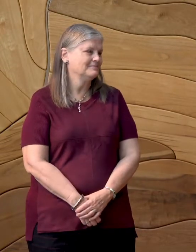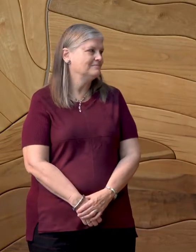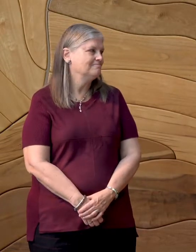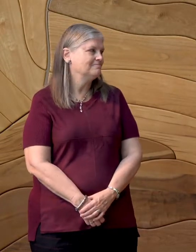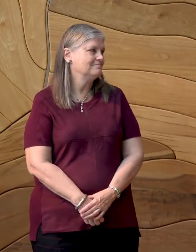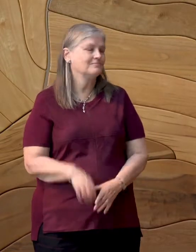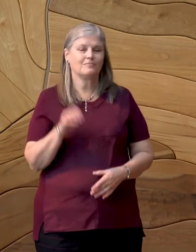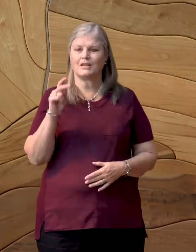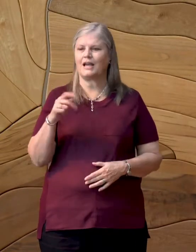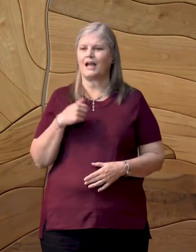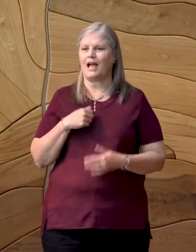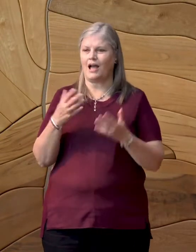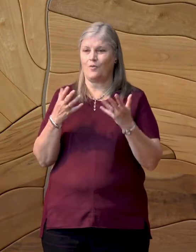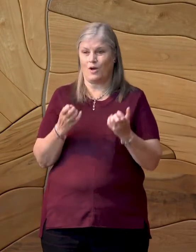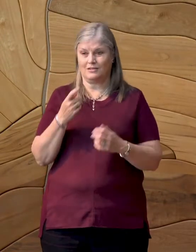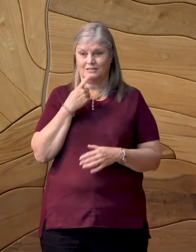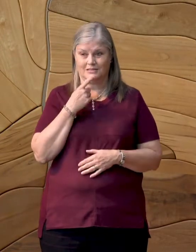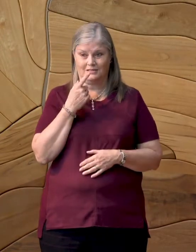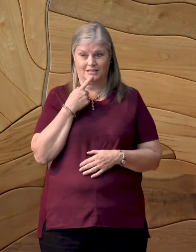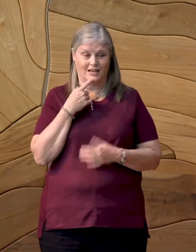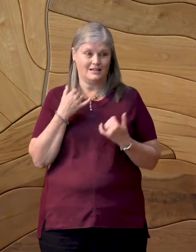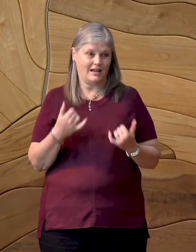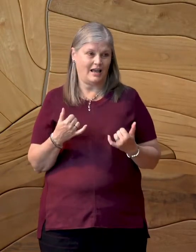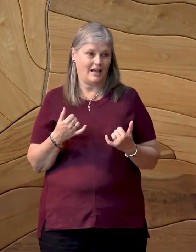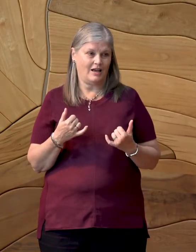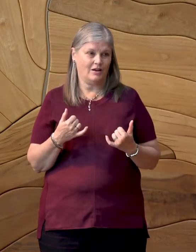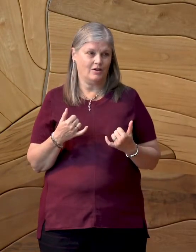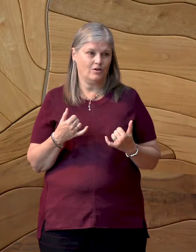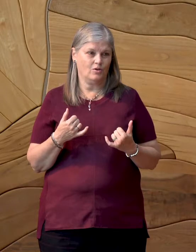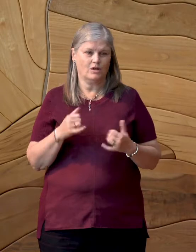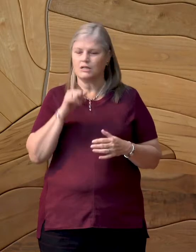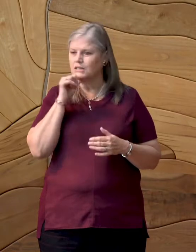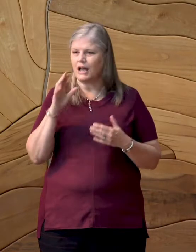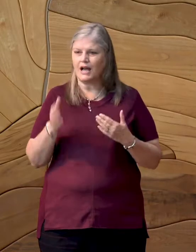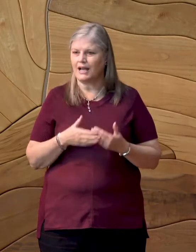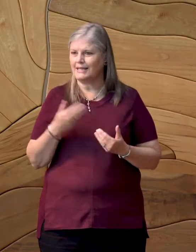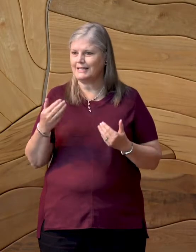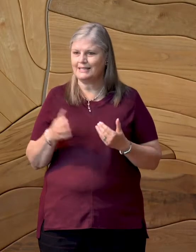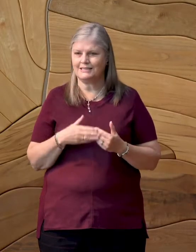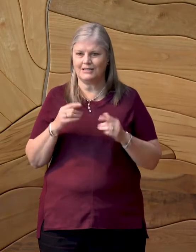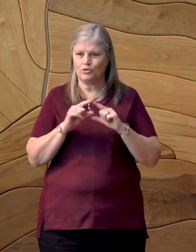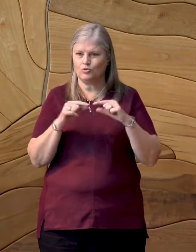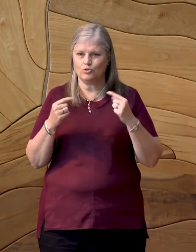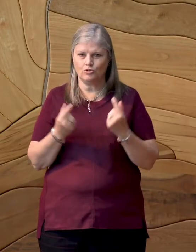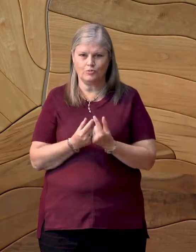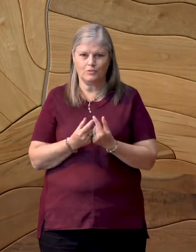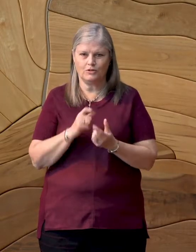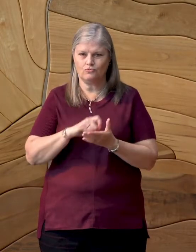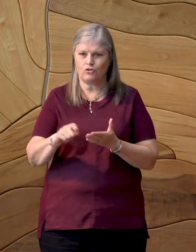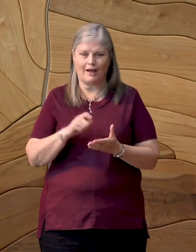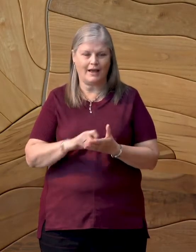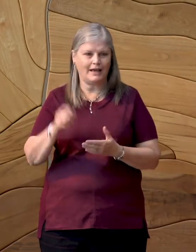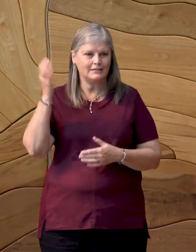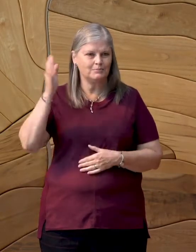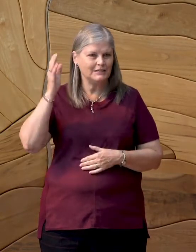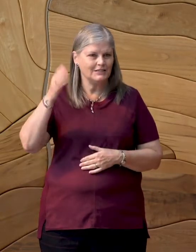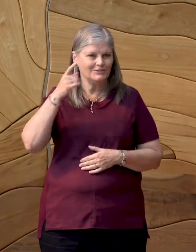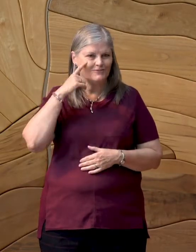Okay, I want to say right off that this was not an easy group to write a speech for.